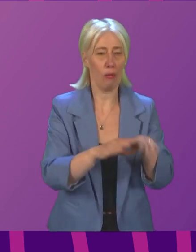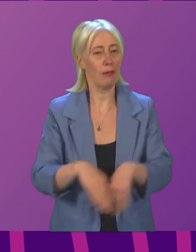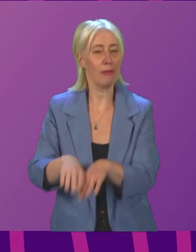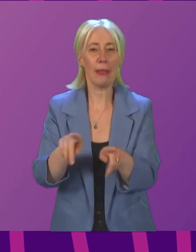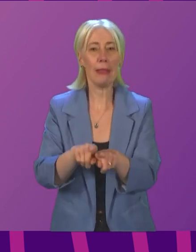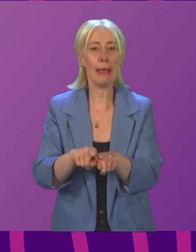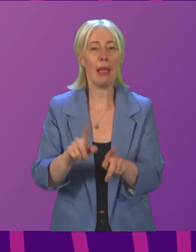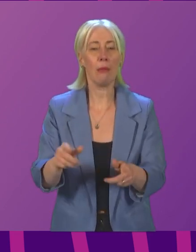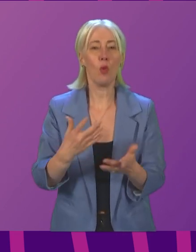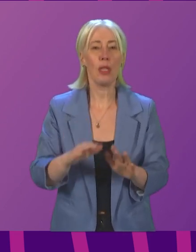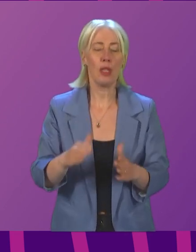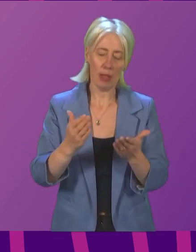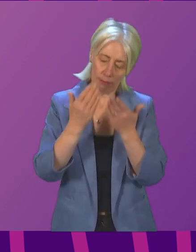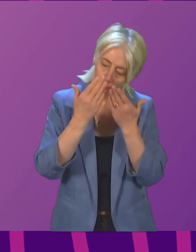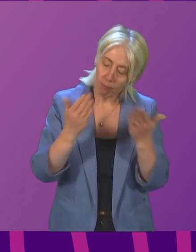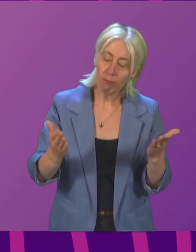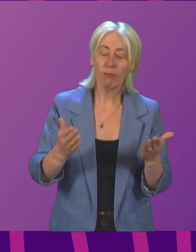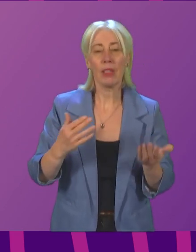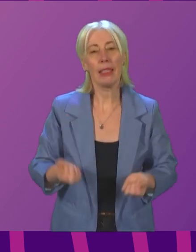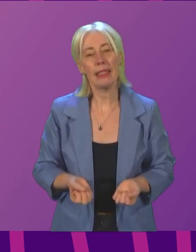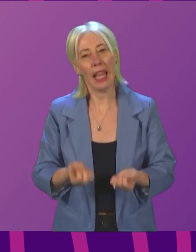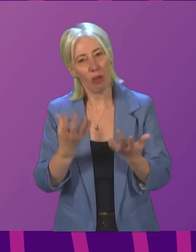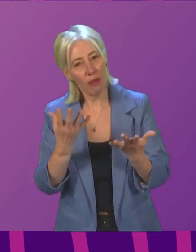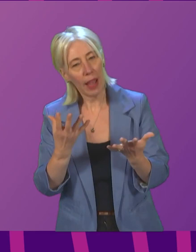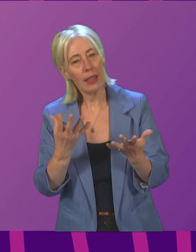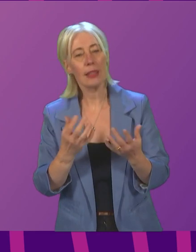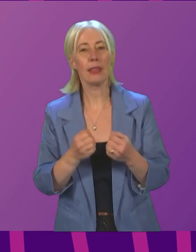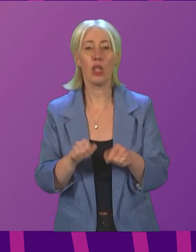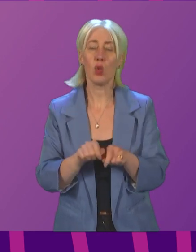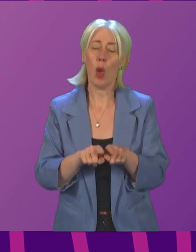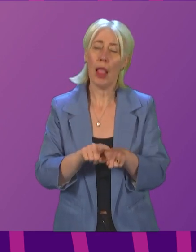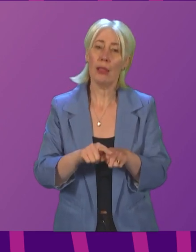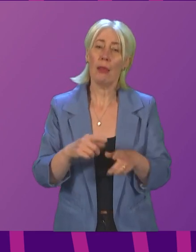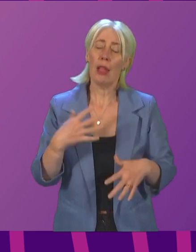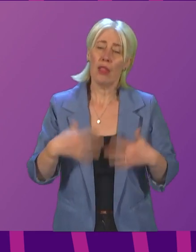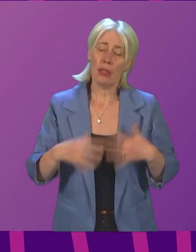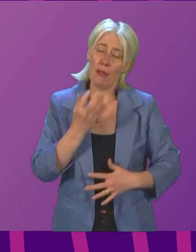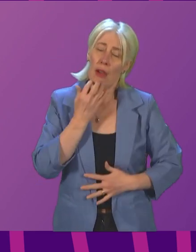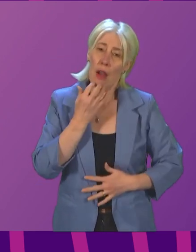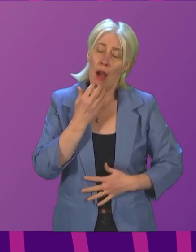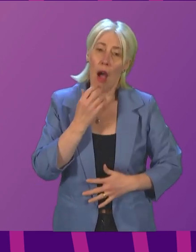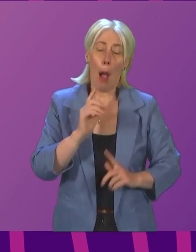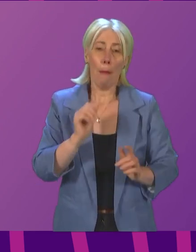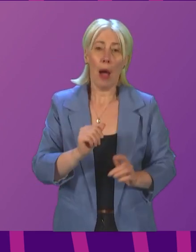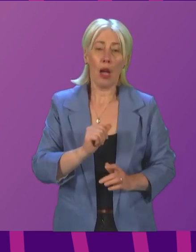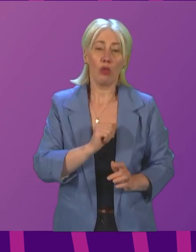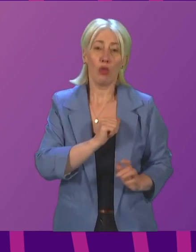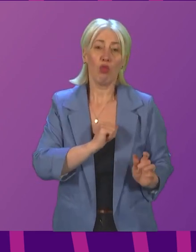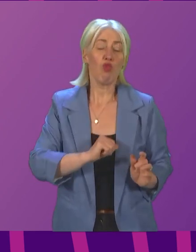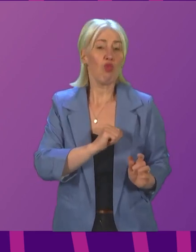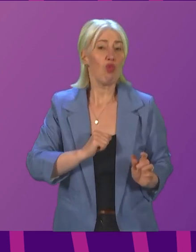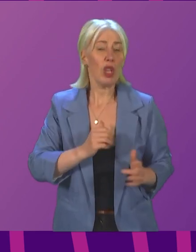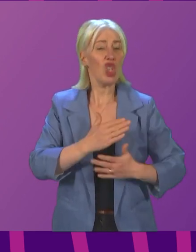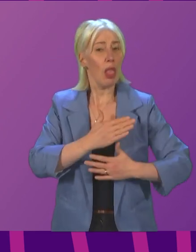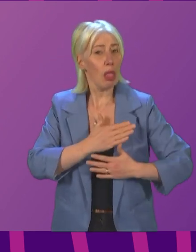humility, sacrifice, and sometimes suffering, but mainly Christian love reaching